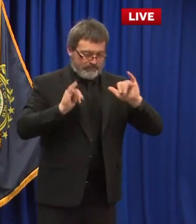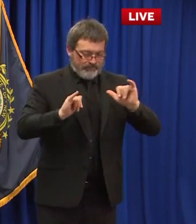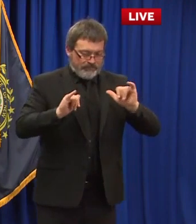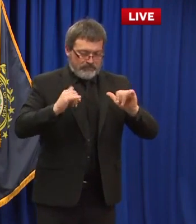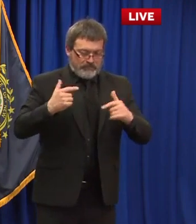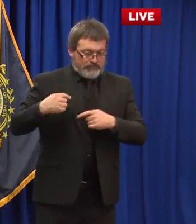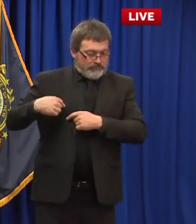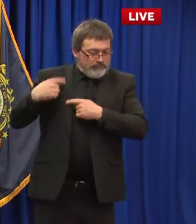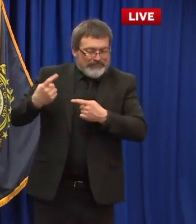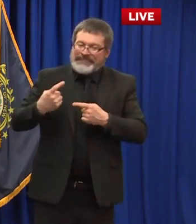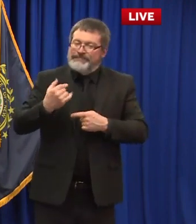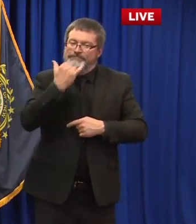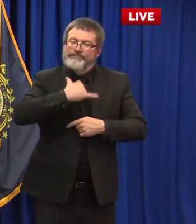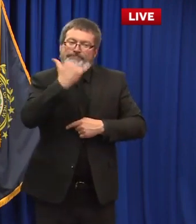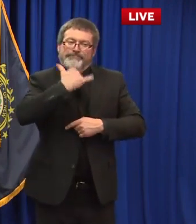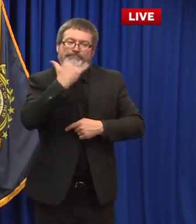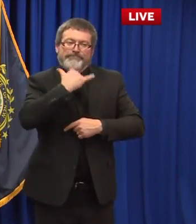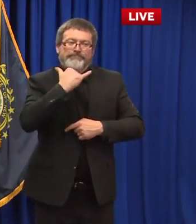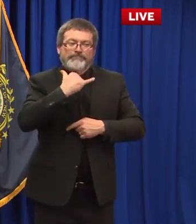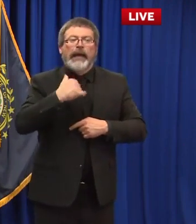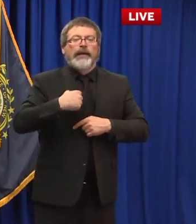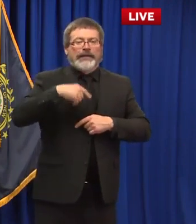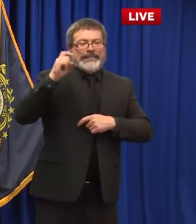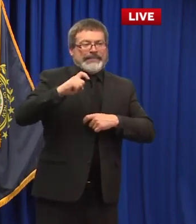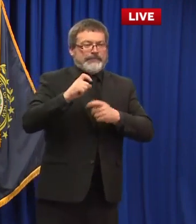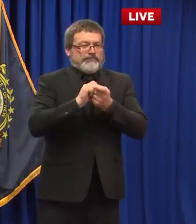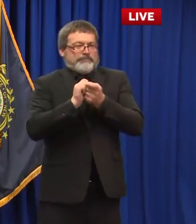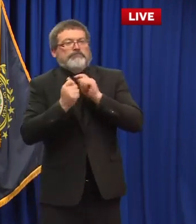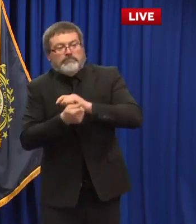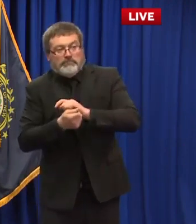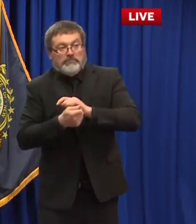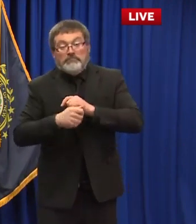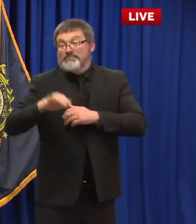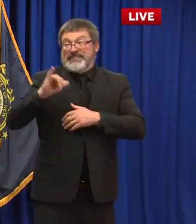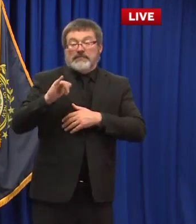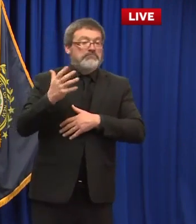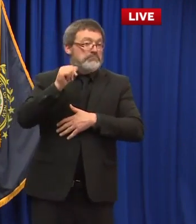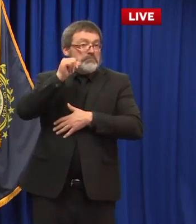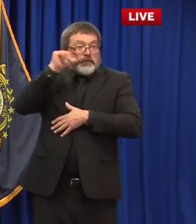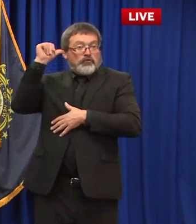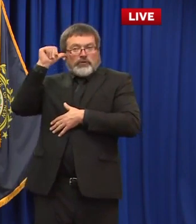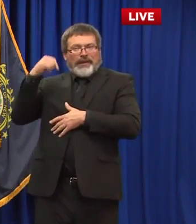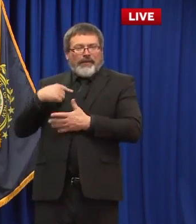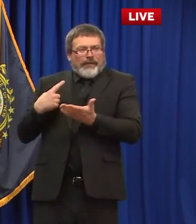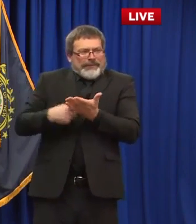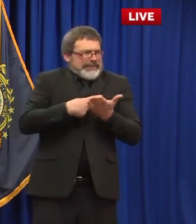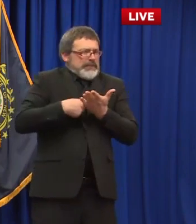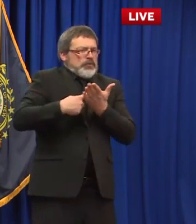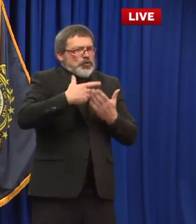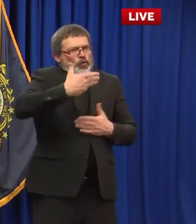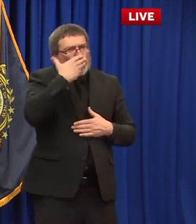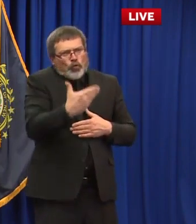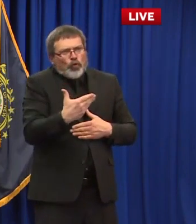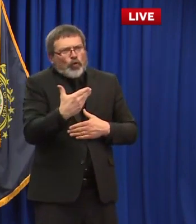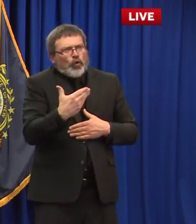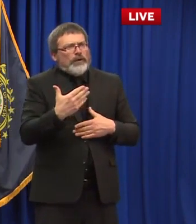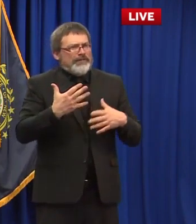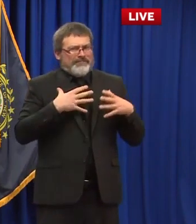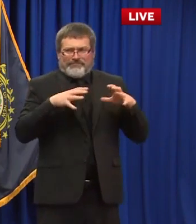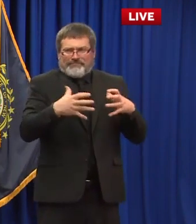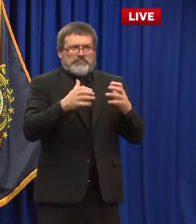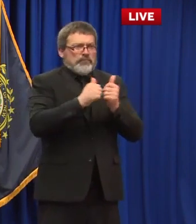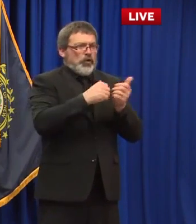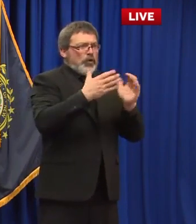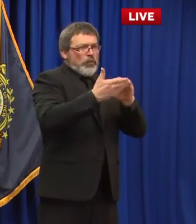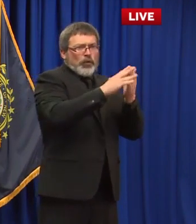discussion yesterday we're going to get to we've had good discussions with community leaders we've had good discussions on a whole variety of levels um discussion is good but action is better